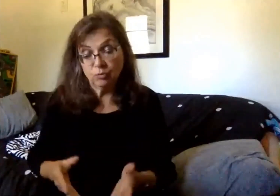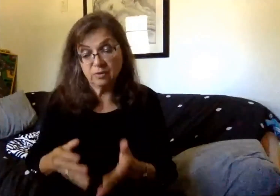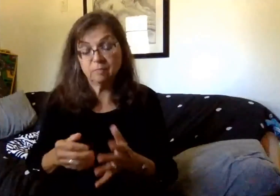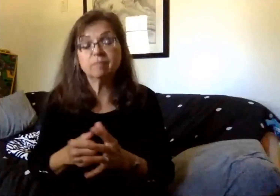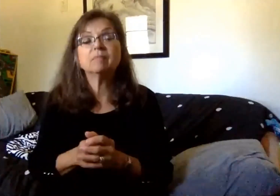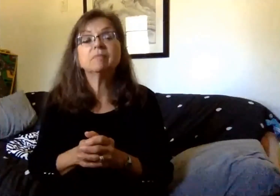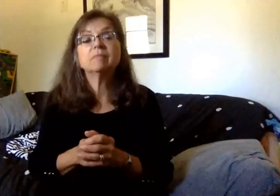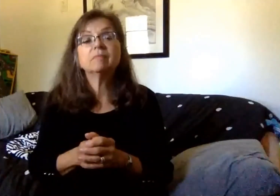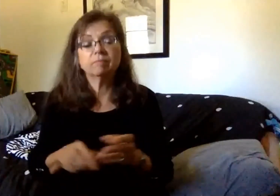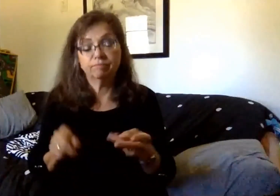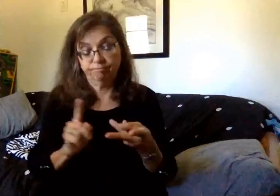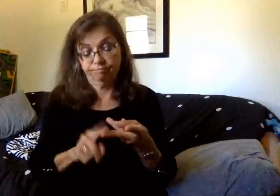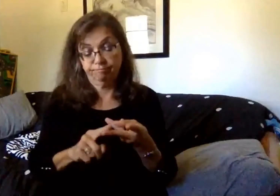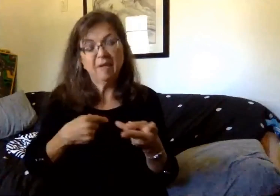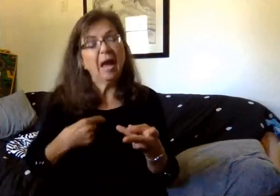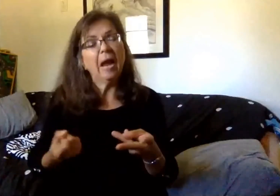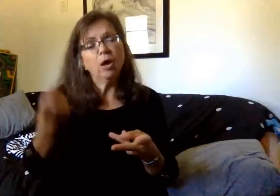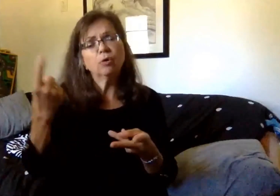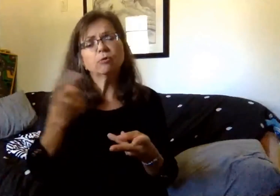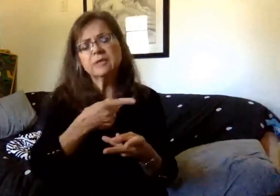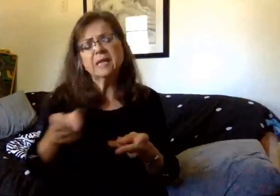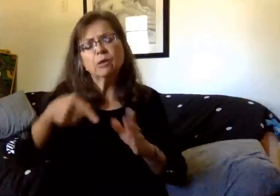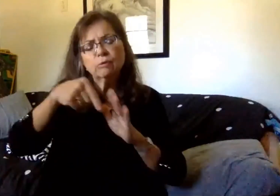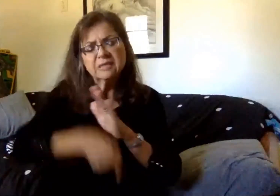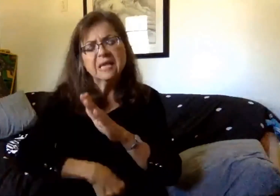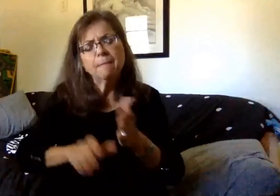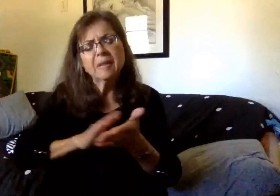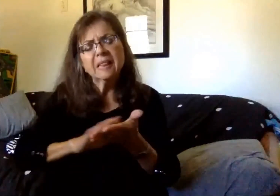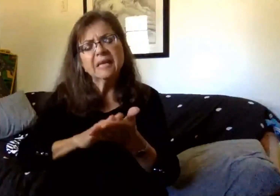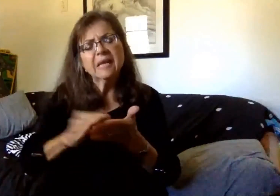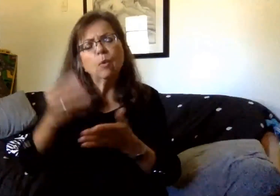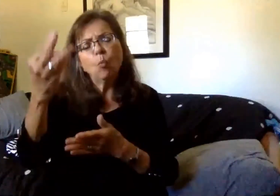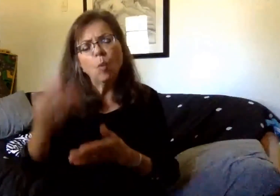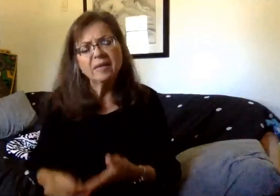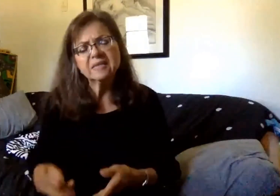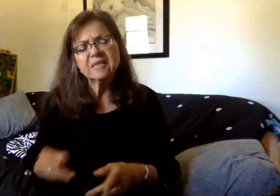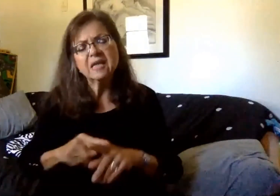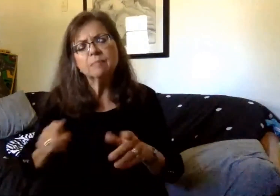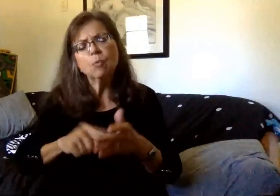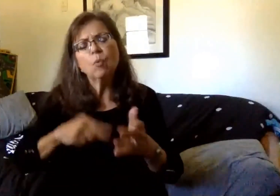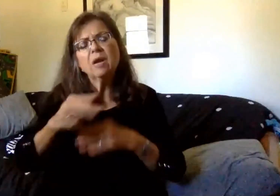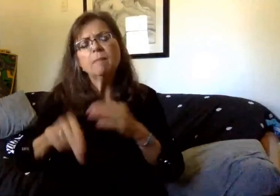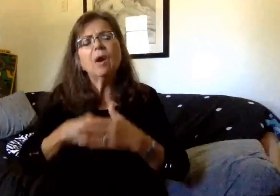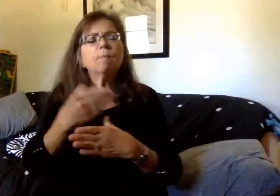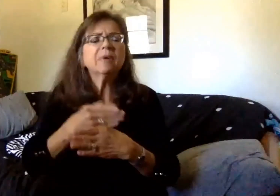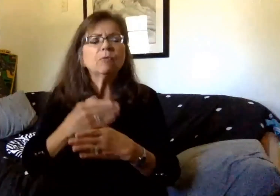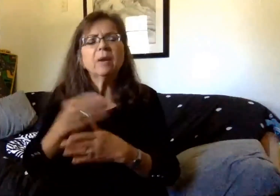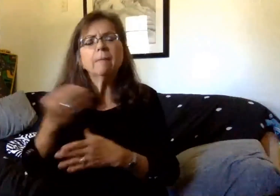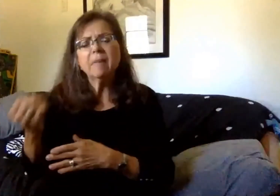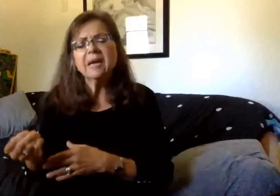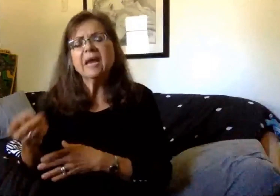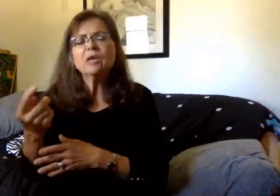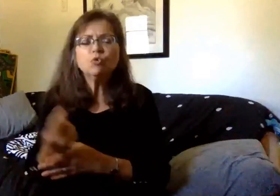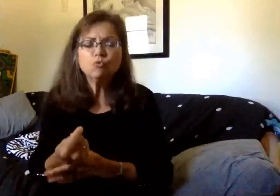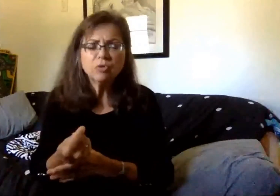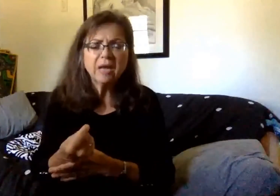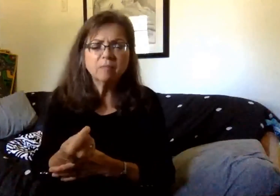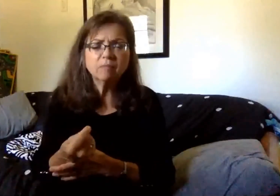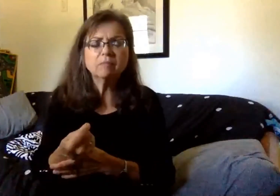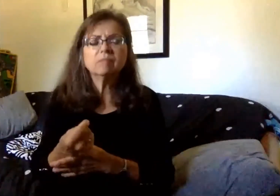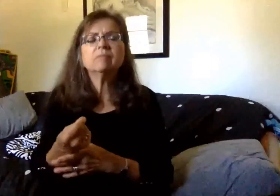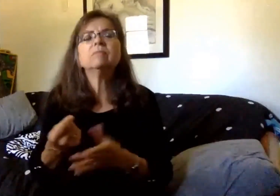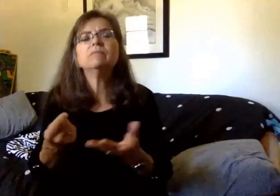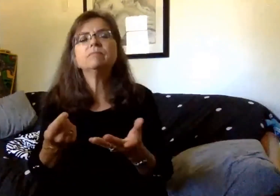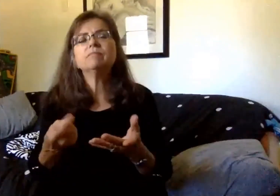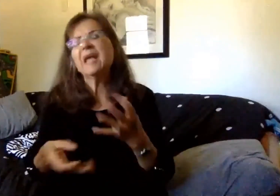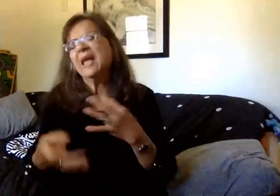Another question, I understand there is a deep cleaning on Wednesdays, but what about between the two groups, between Monday and Tuesday? Rather